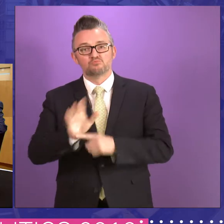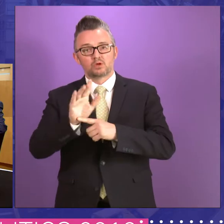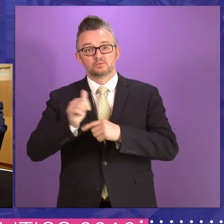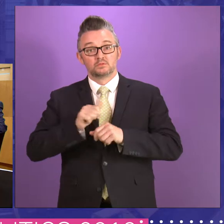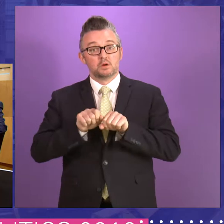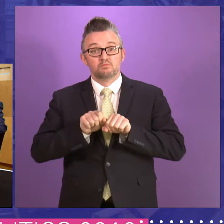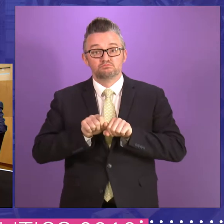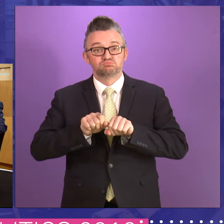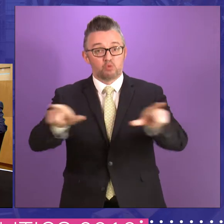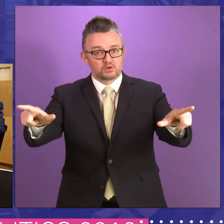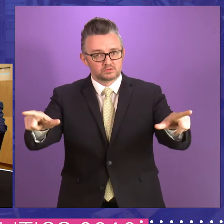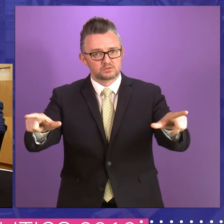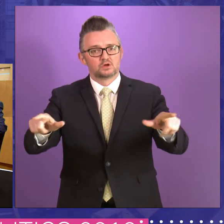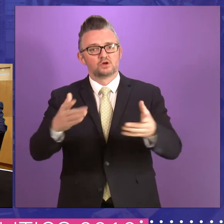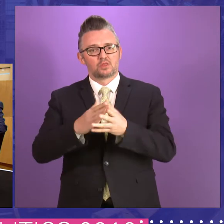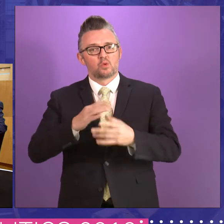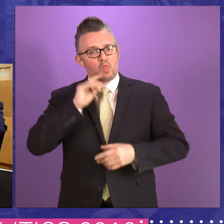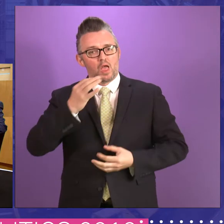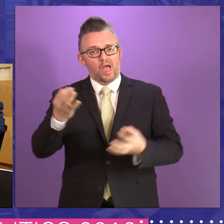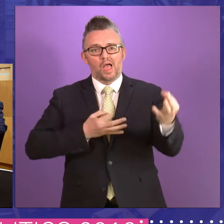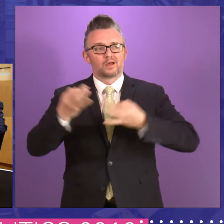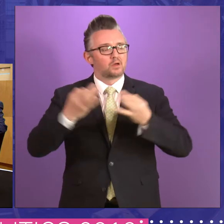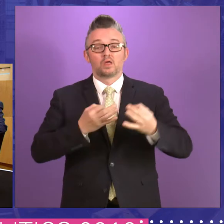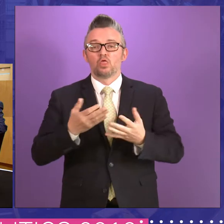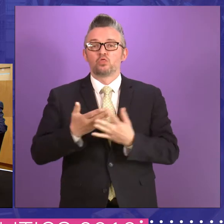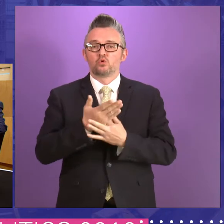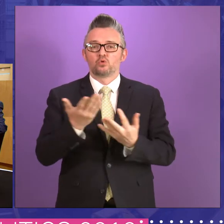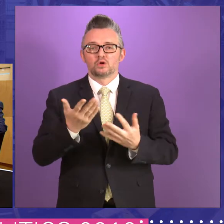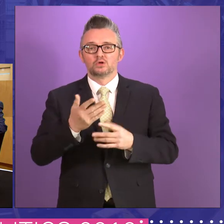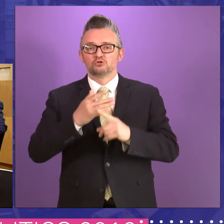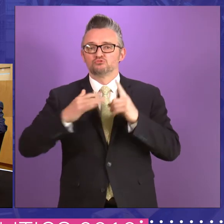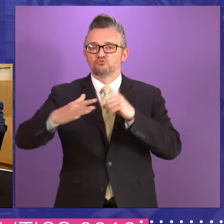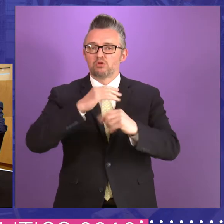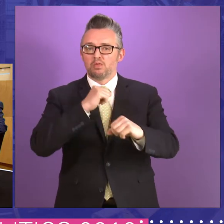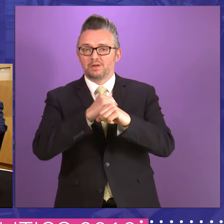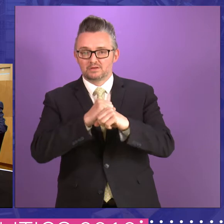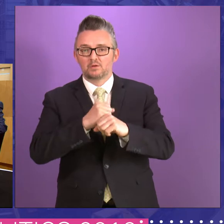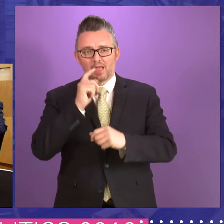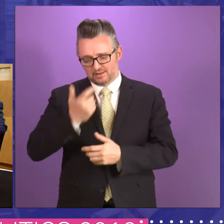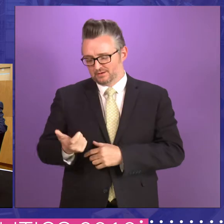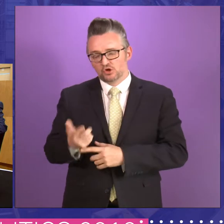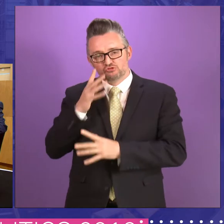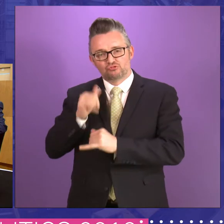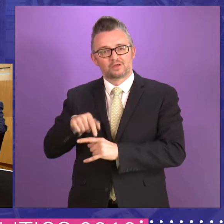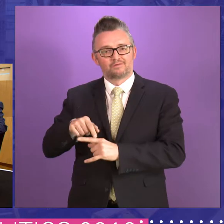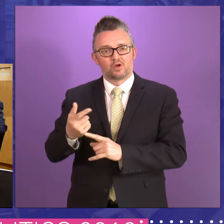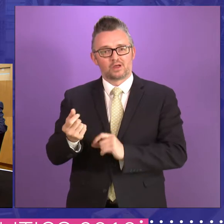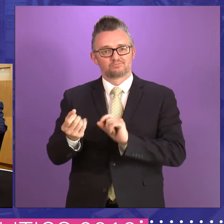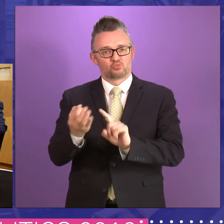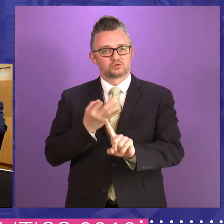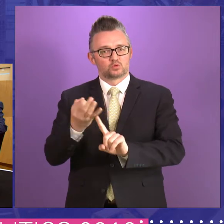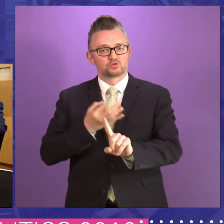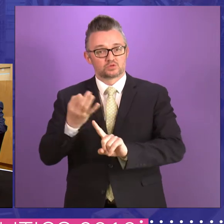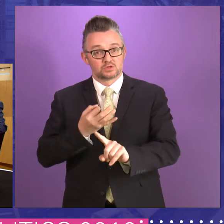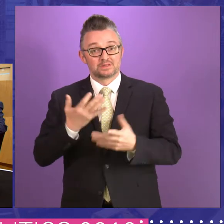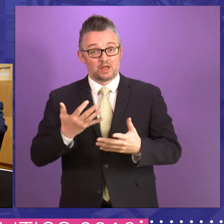broadcast actually, and we're also taking questions on social media. So I'll be taking the odd remark here, but, um, this is